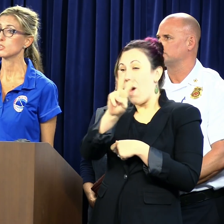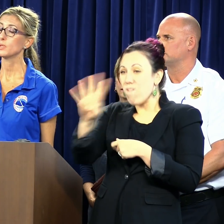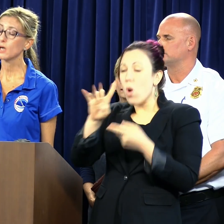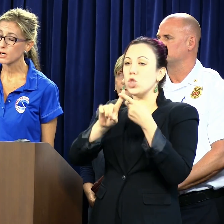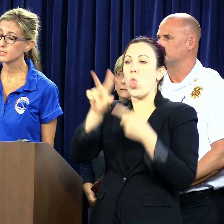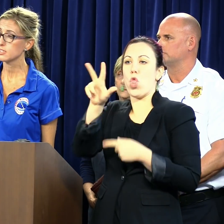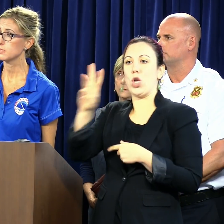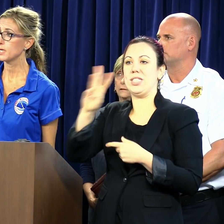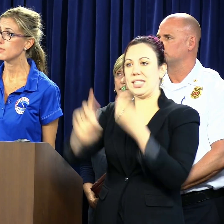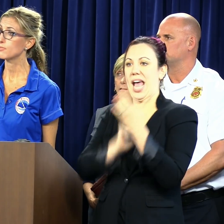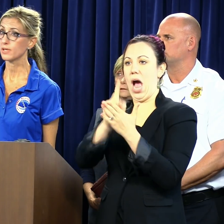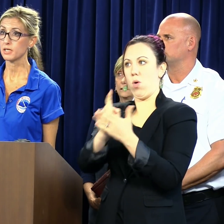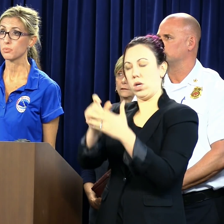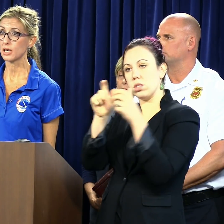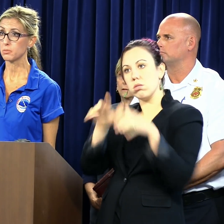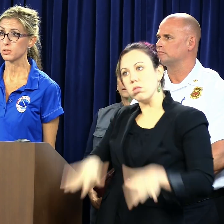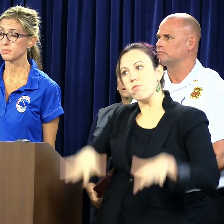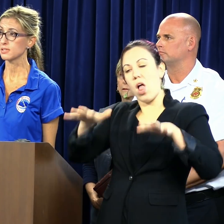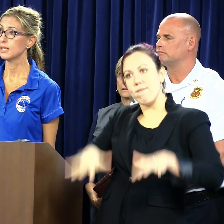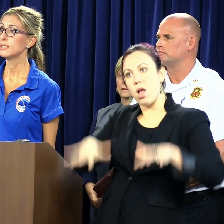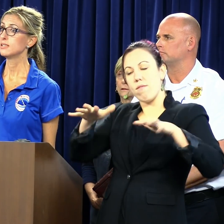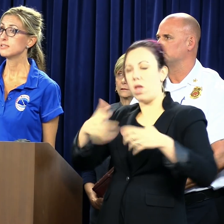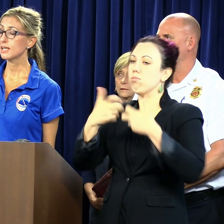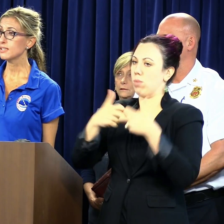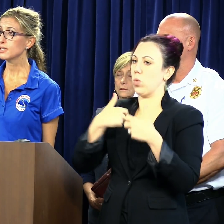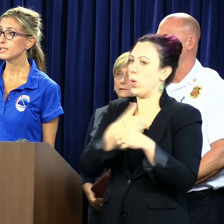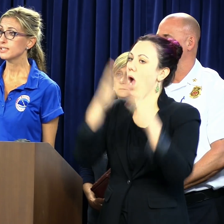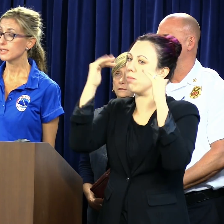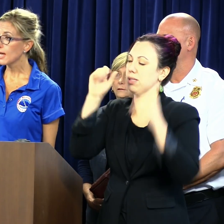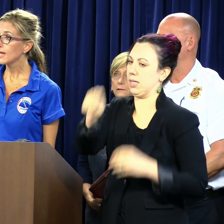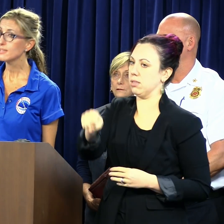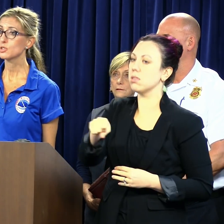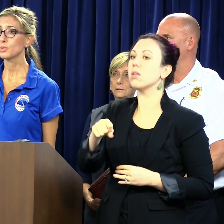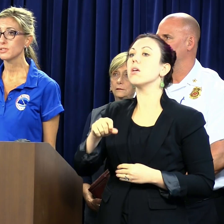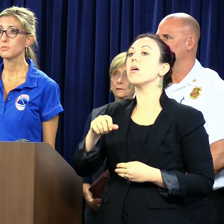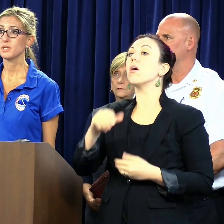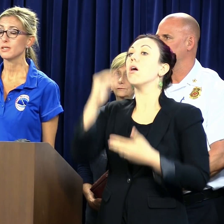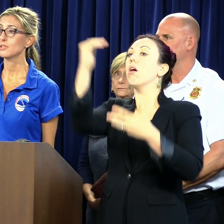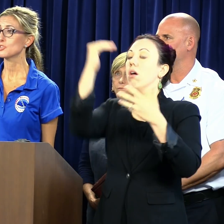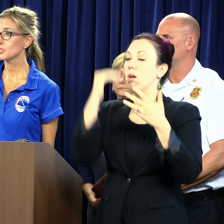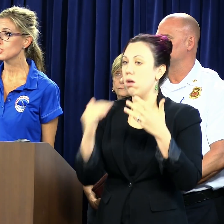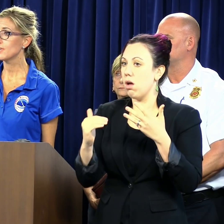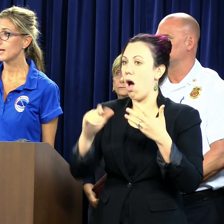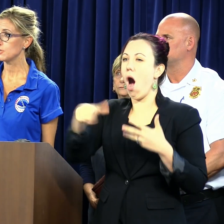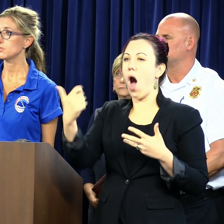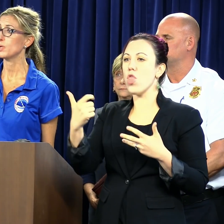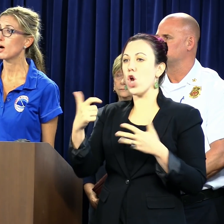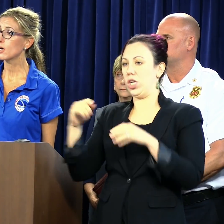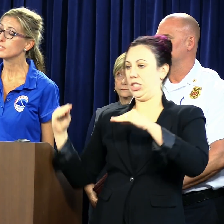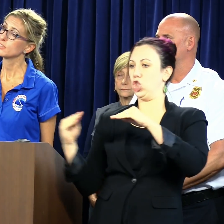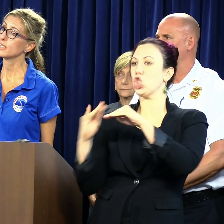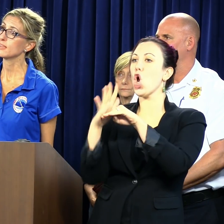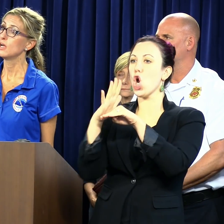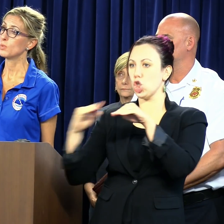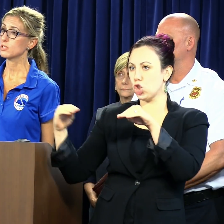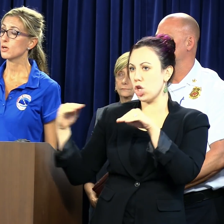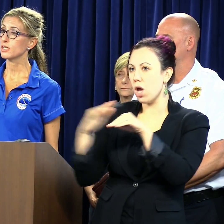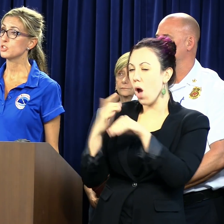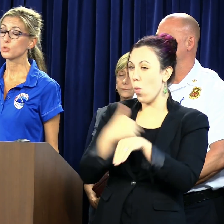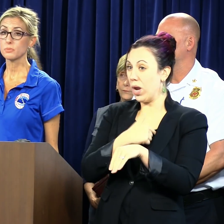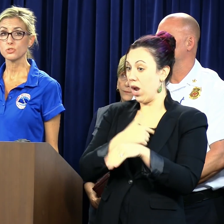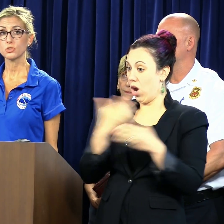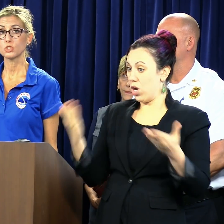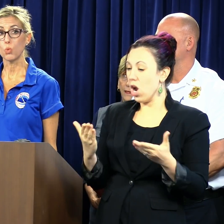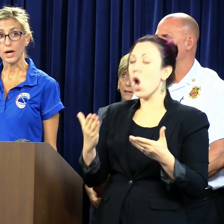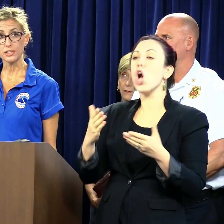duration. So we are anticipating flooding problems. Secondary to that is going to be the surge values. We are underneath what's